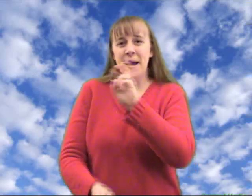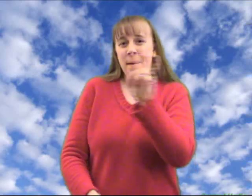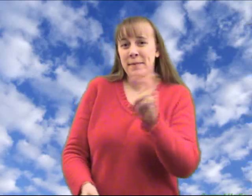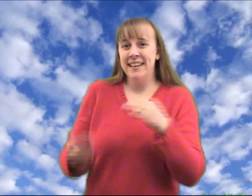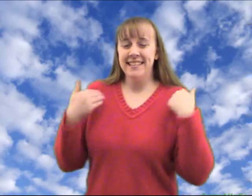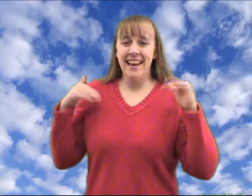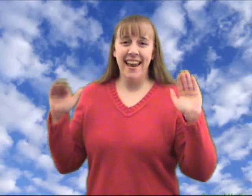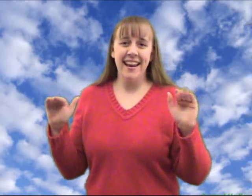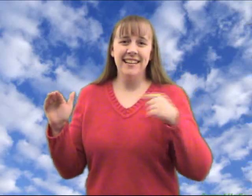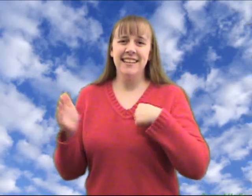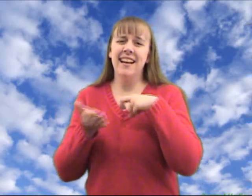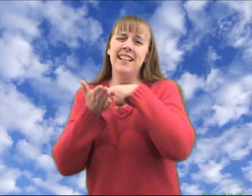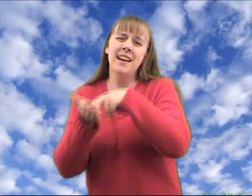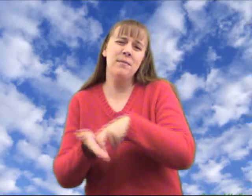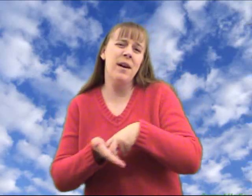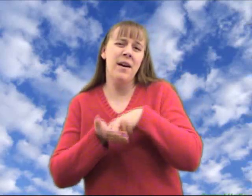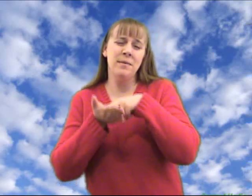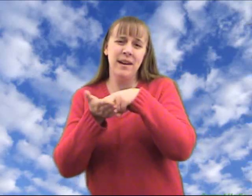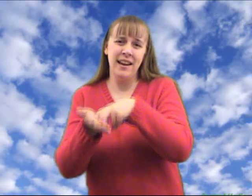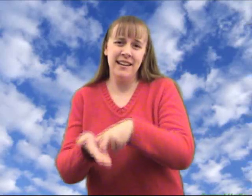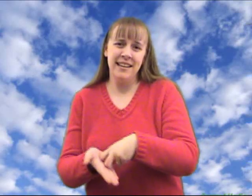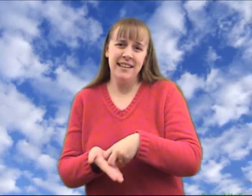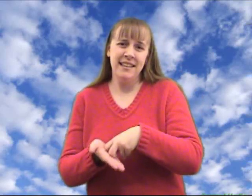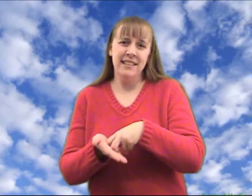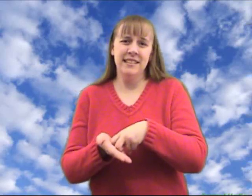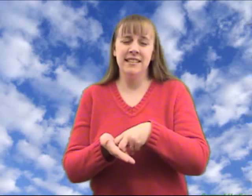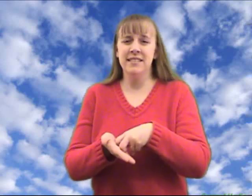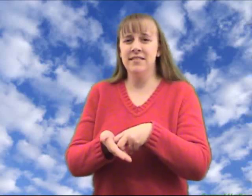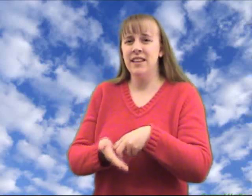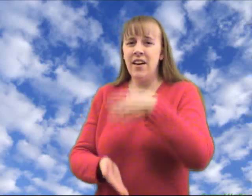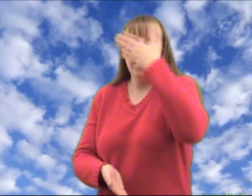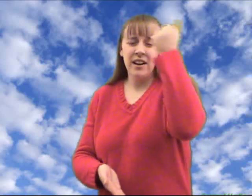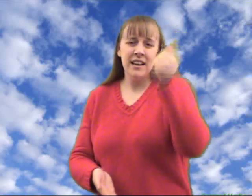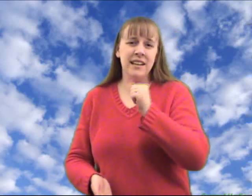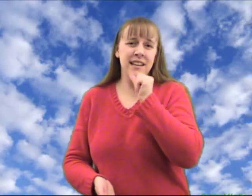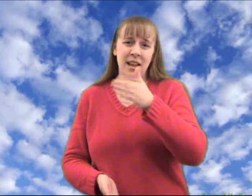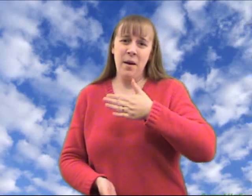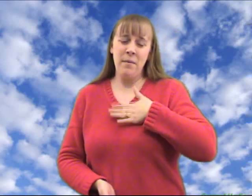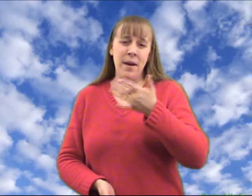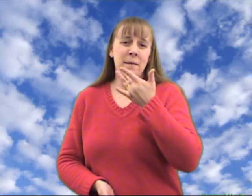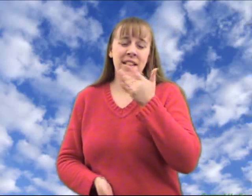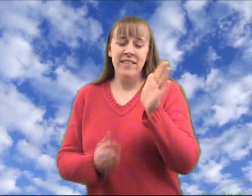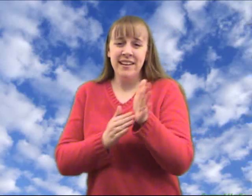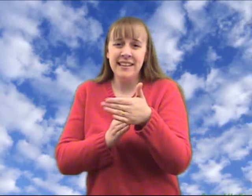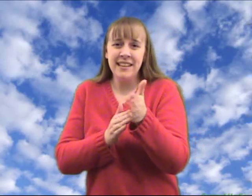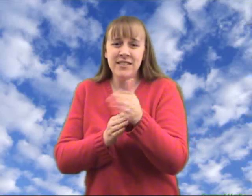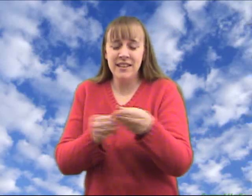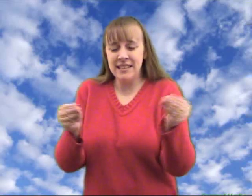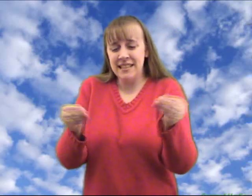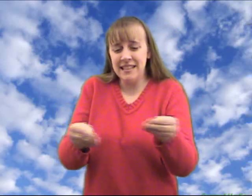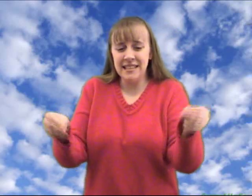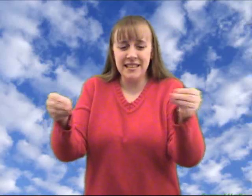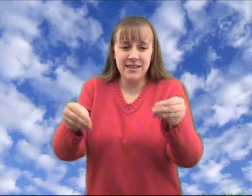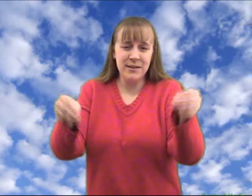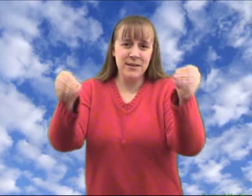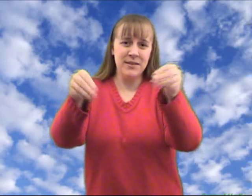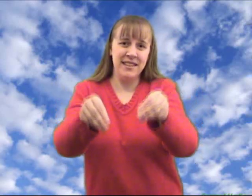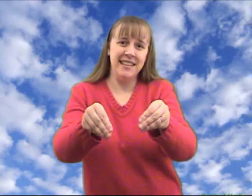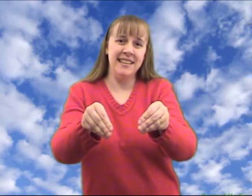Pizza Angel, I'm on my knees. And don't forget to add my favorite anchovies.